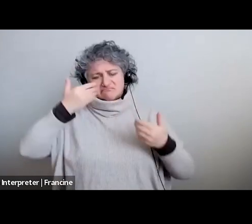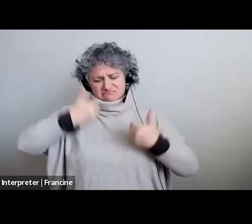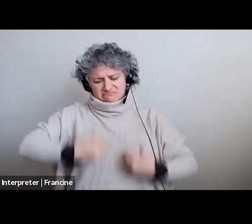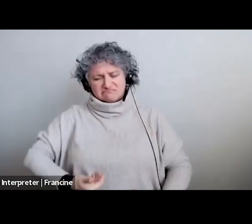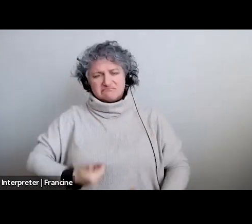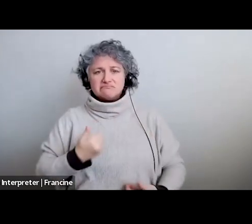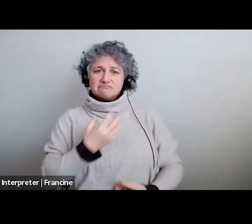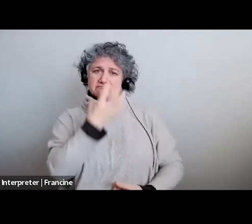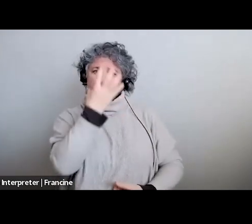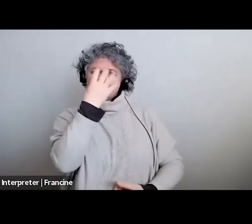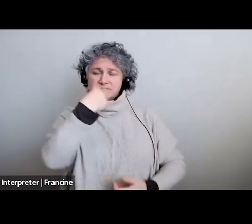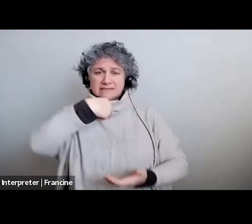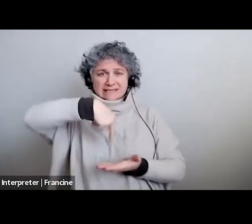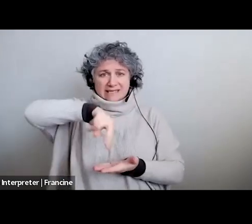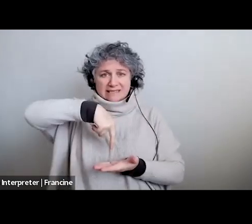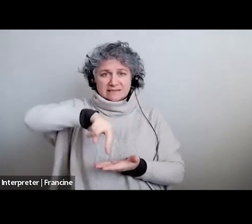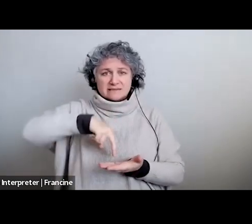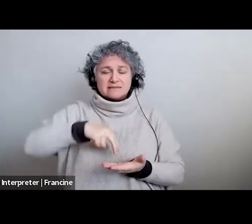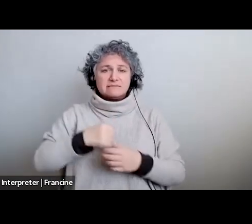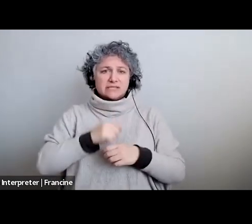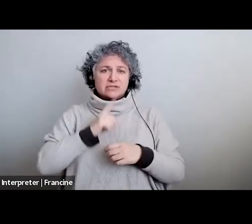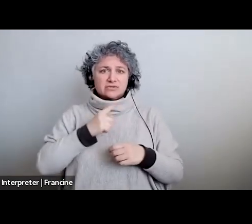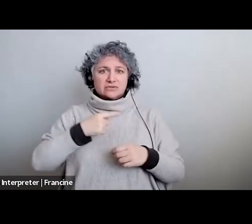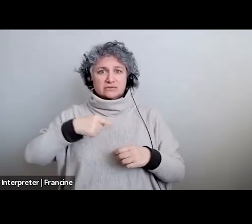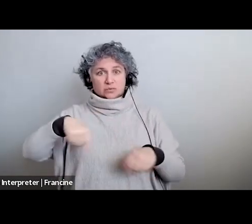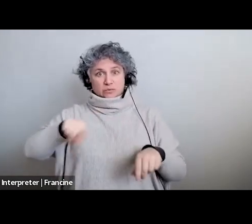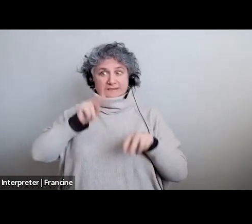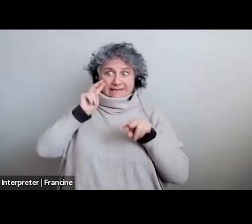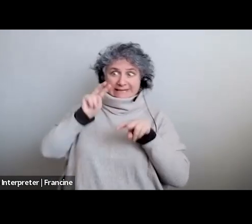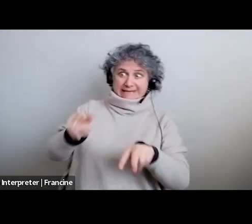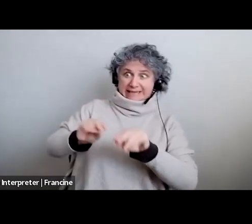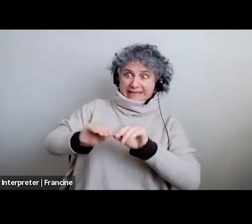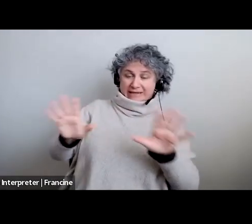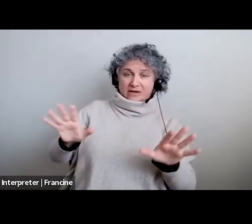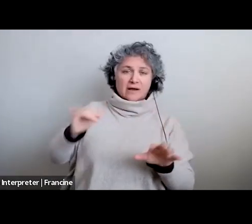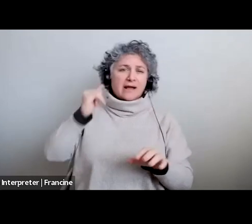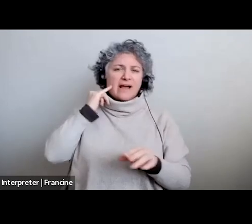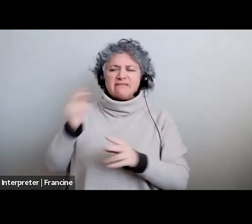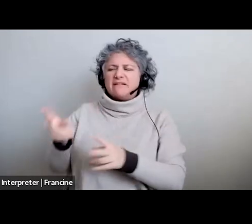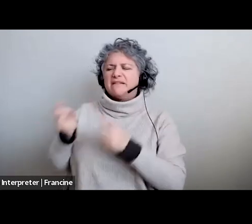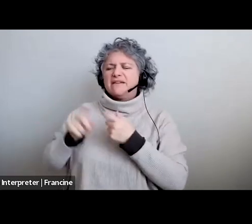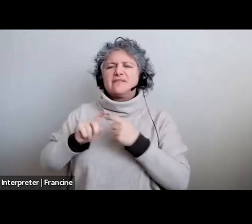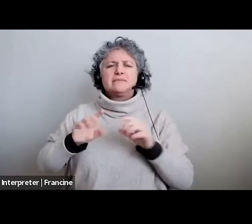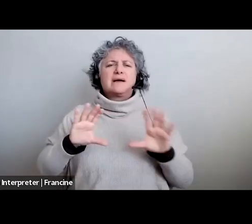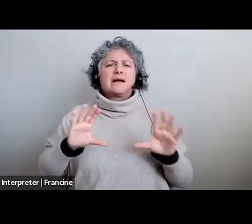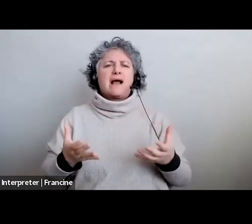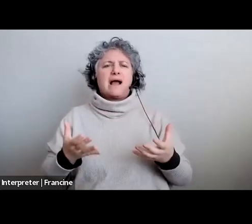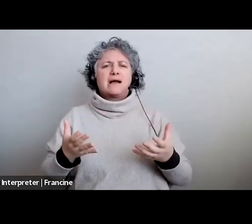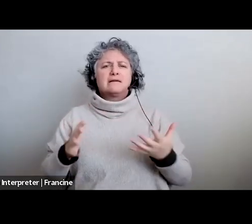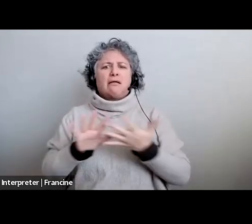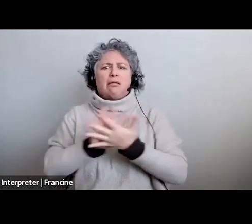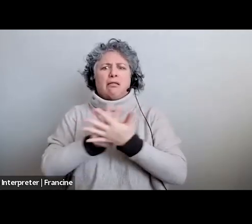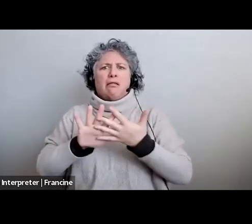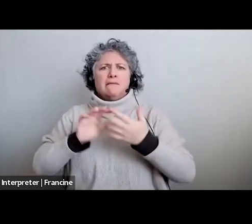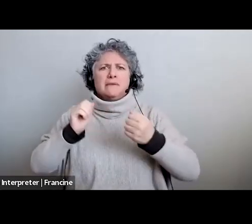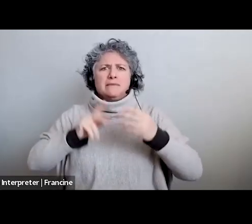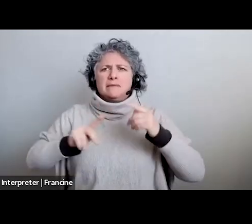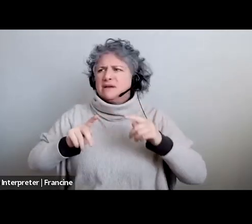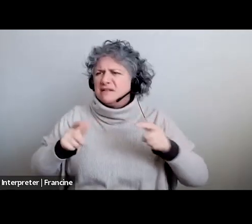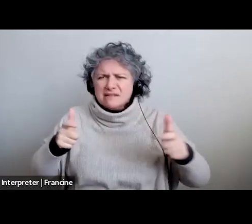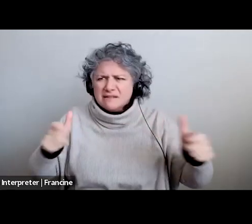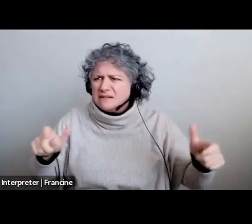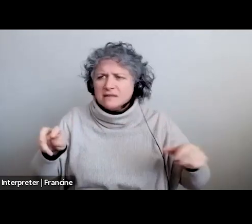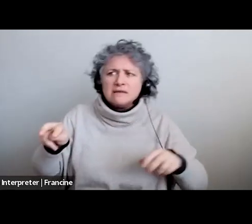try to make sure it's a clip where we can really see you like if you've grabbed it from a dance class you're in hopefully it's not like the huge white